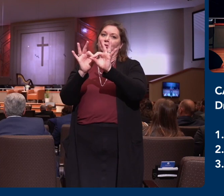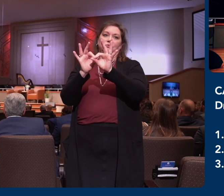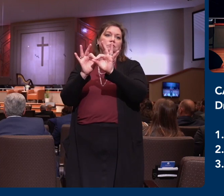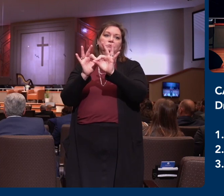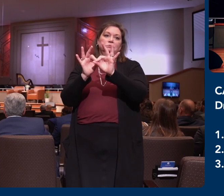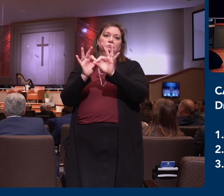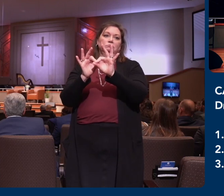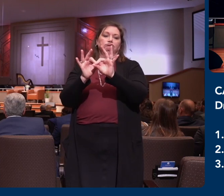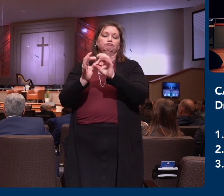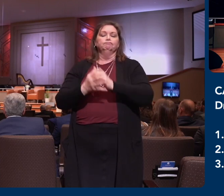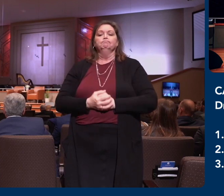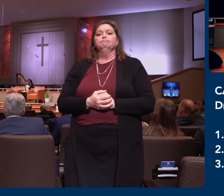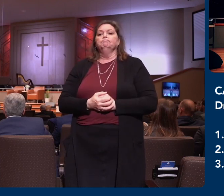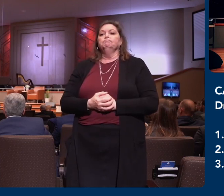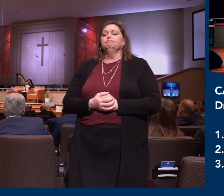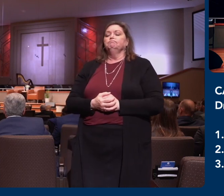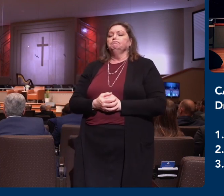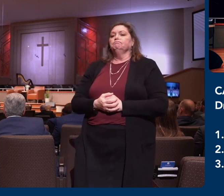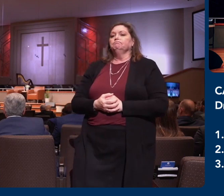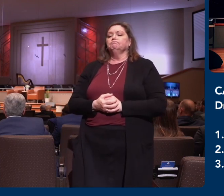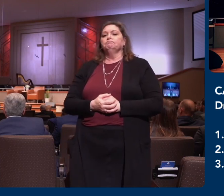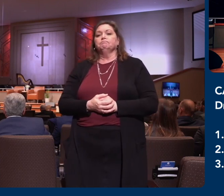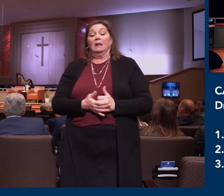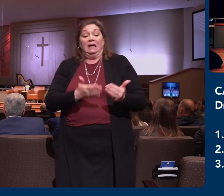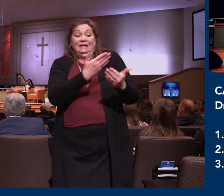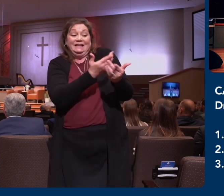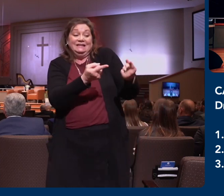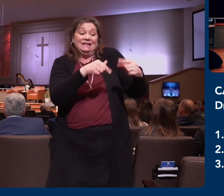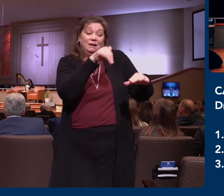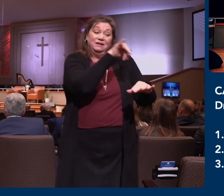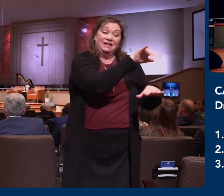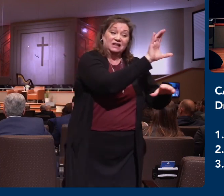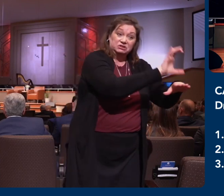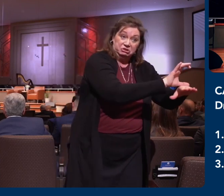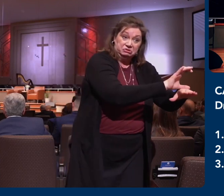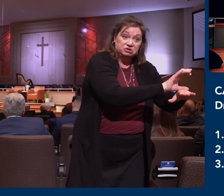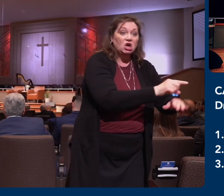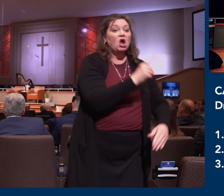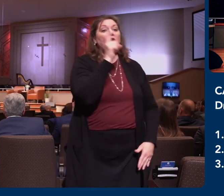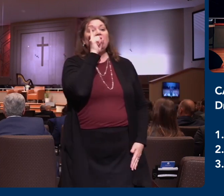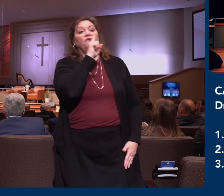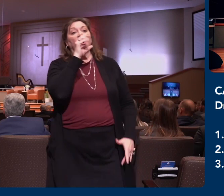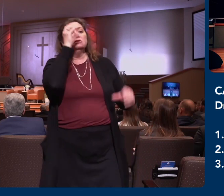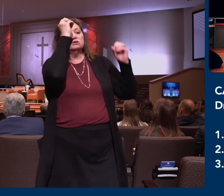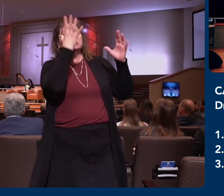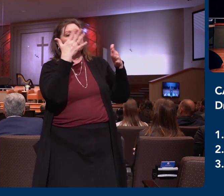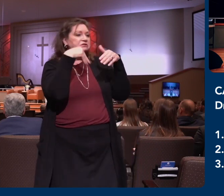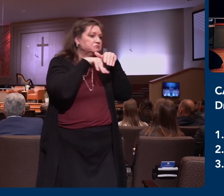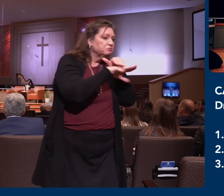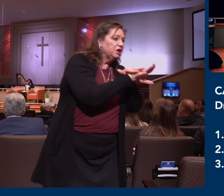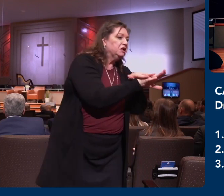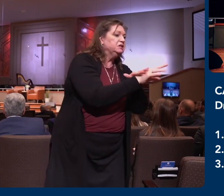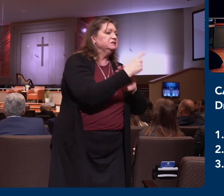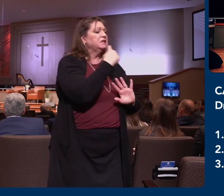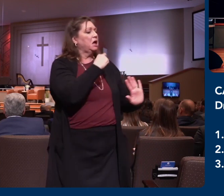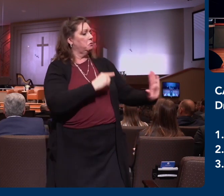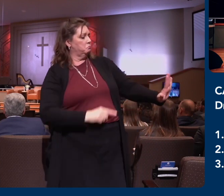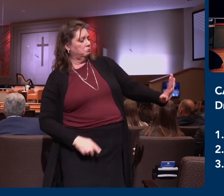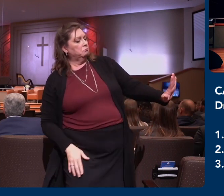What was going on here in Colossae is the false teachers were coming in. And they were saying, okay, it's okay to have Jesus, but you have